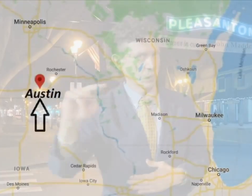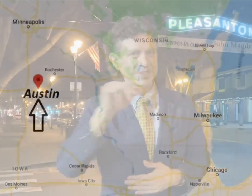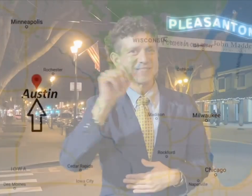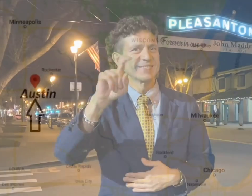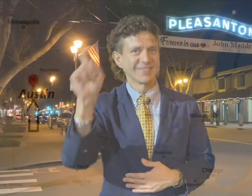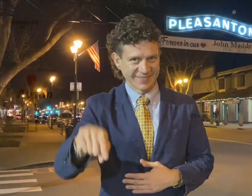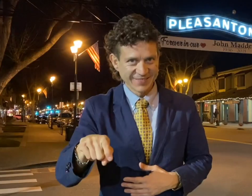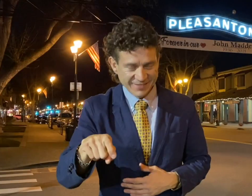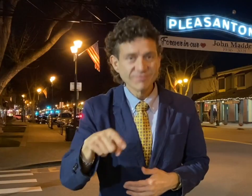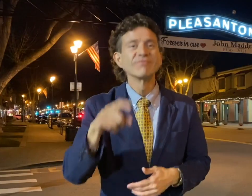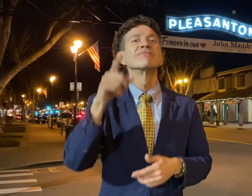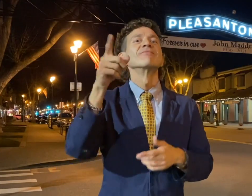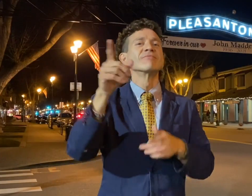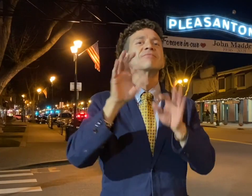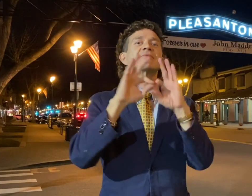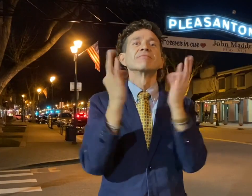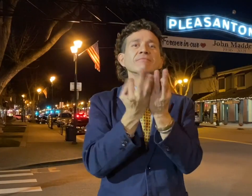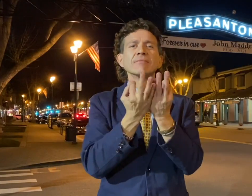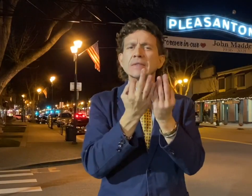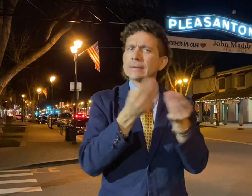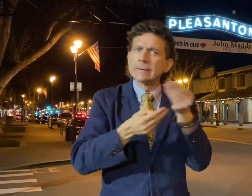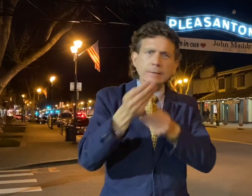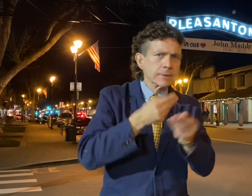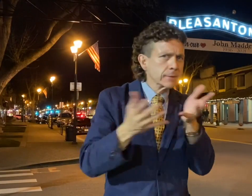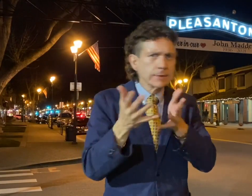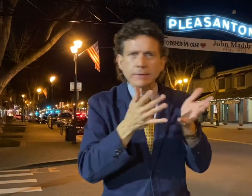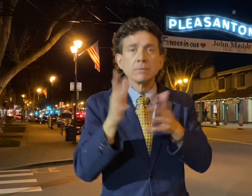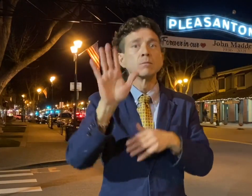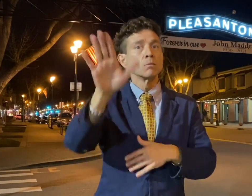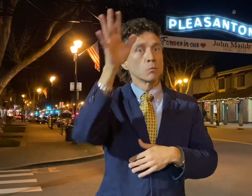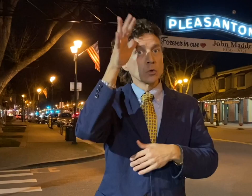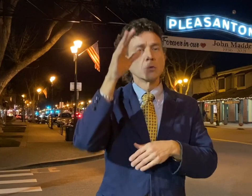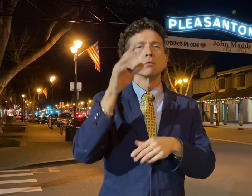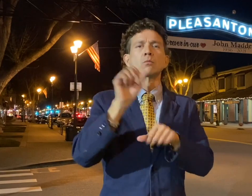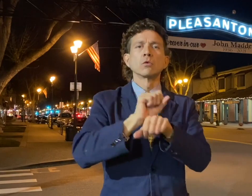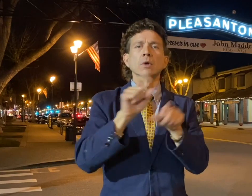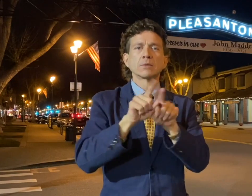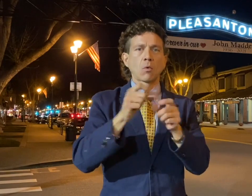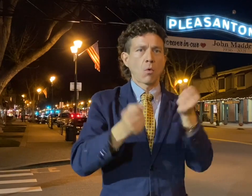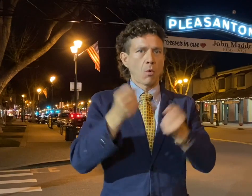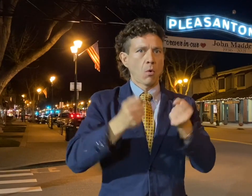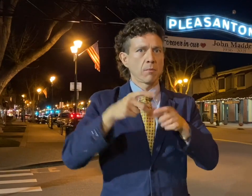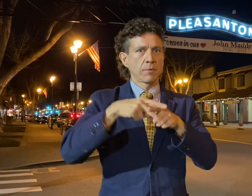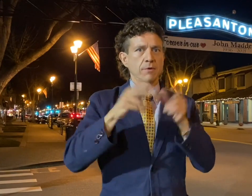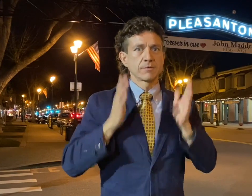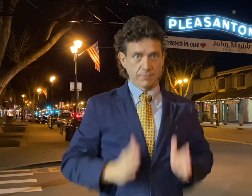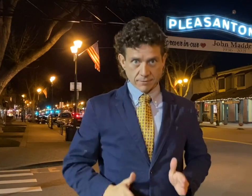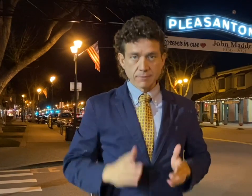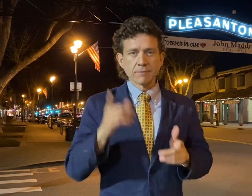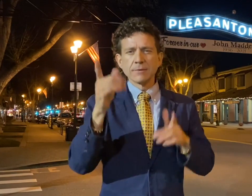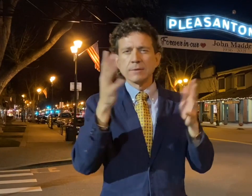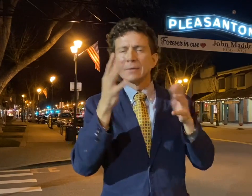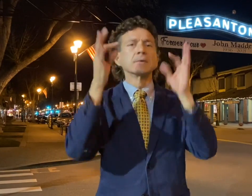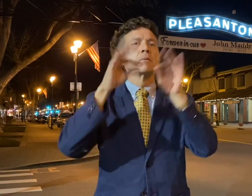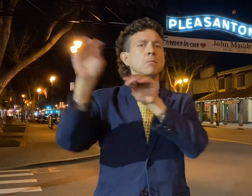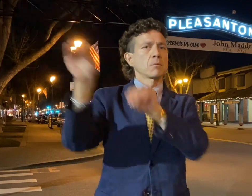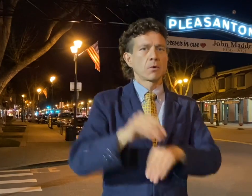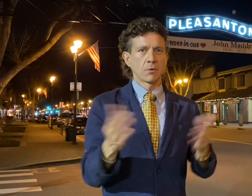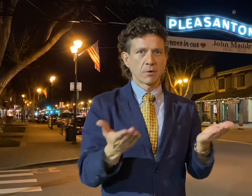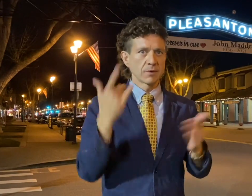Not Texas. His family lived on a budget. His father worked as an auto mechanic. The family decided to move